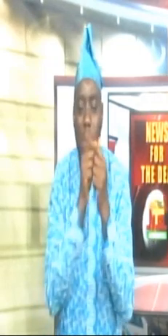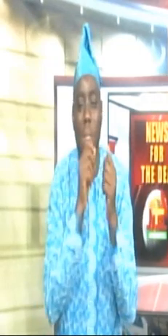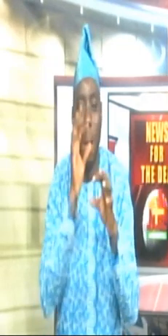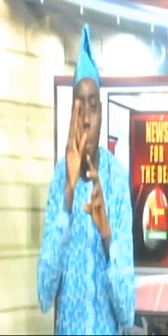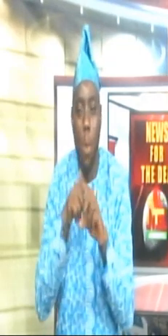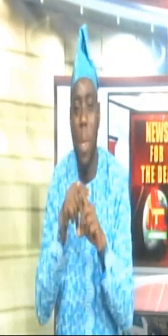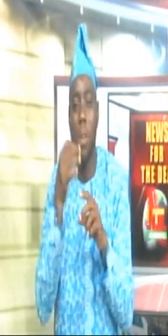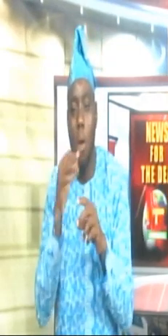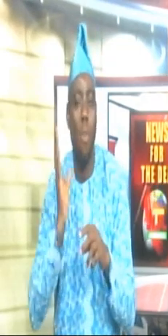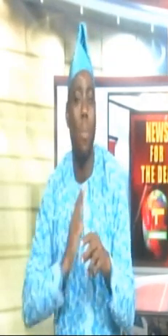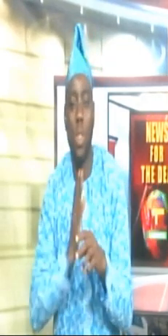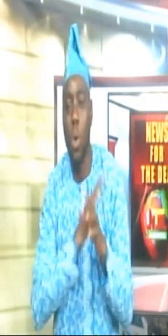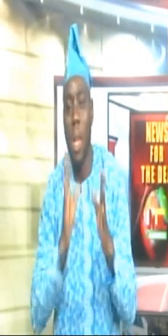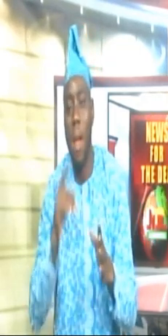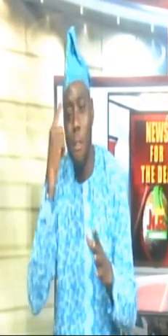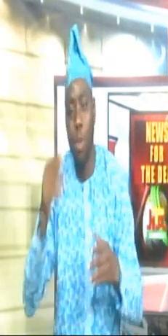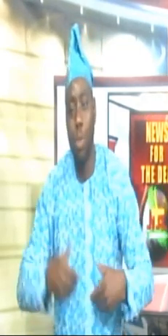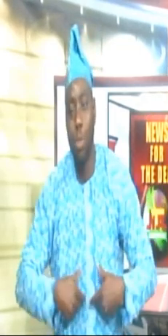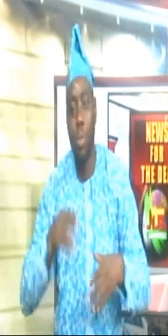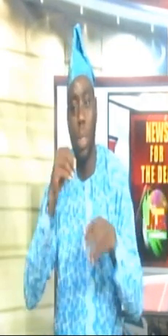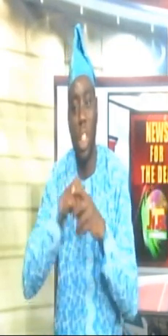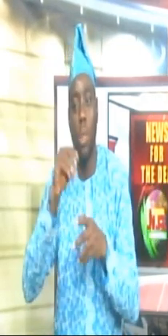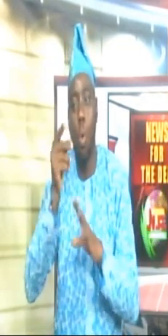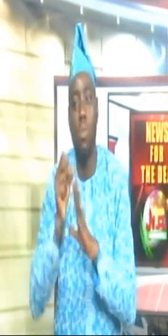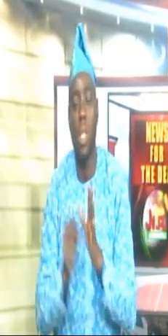of Commissioner for Youth in Ogun State.